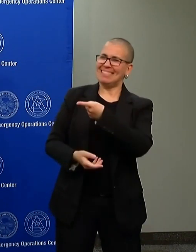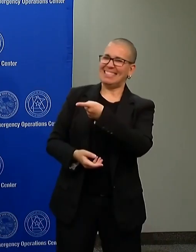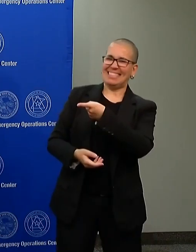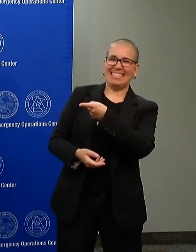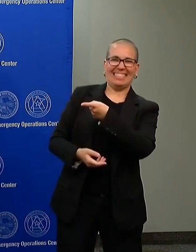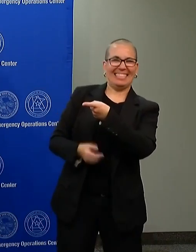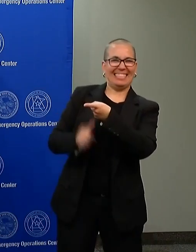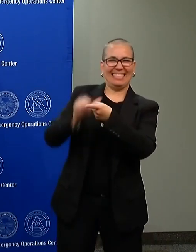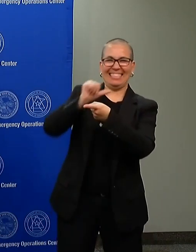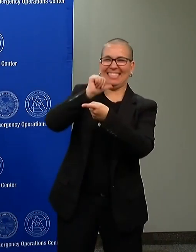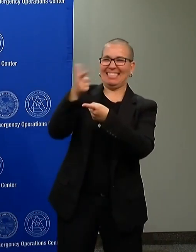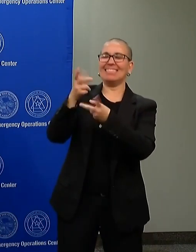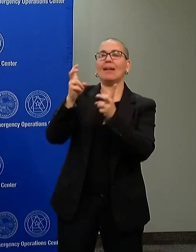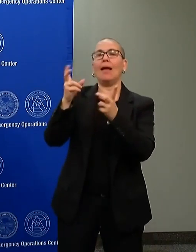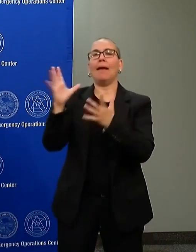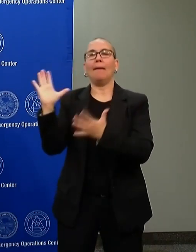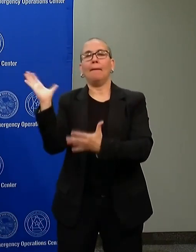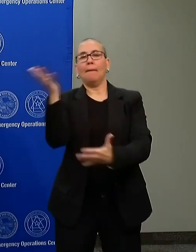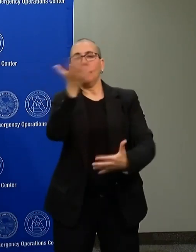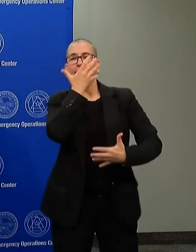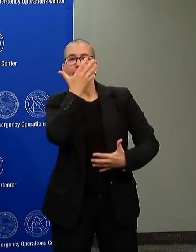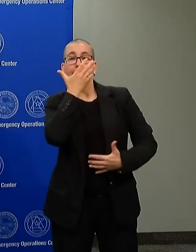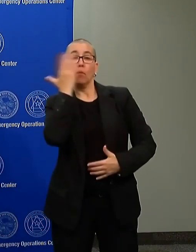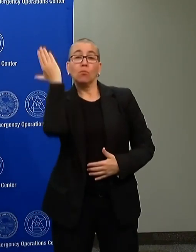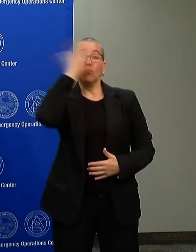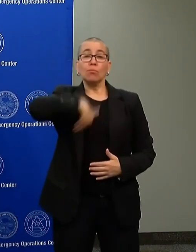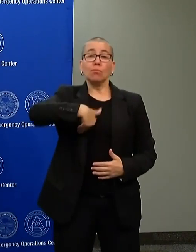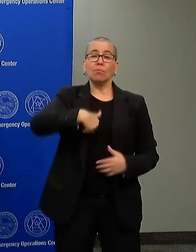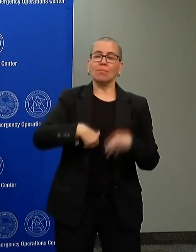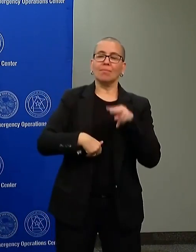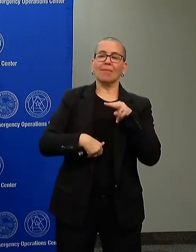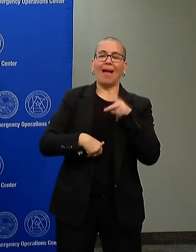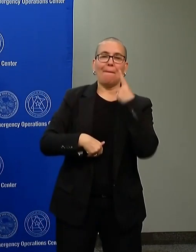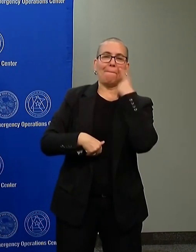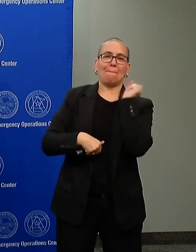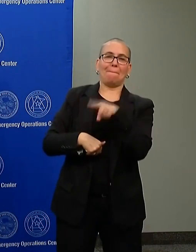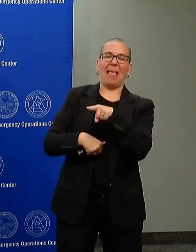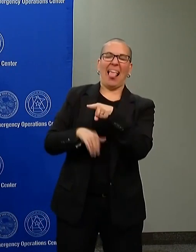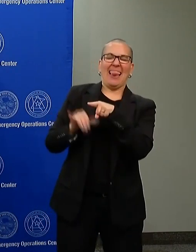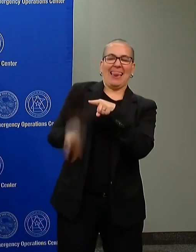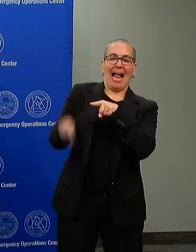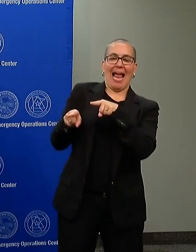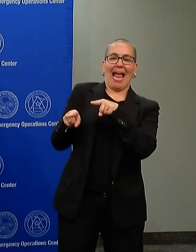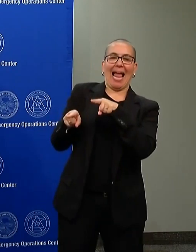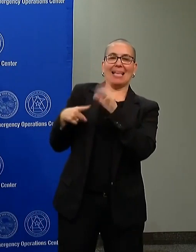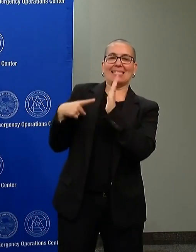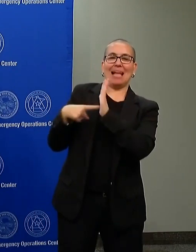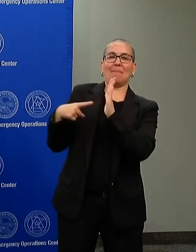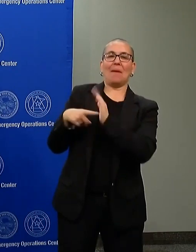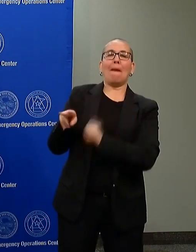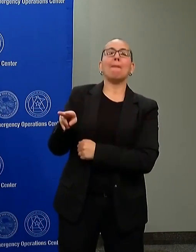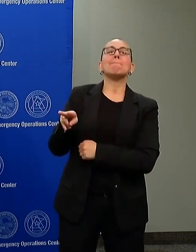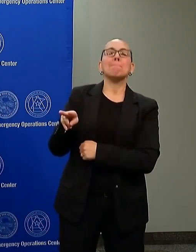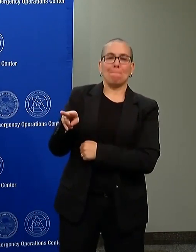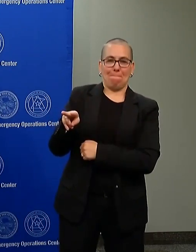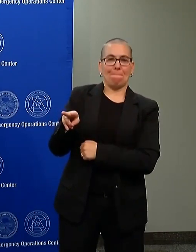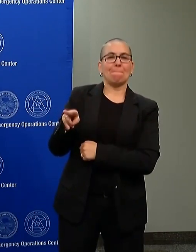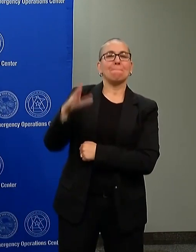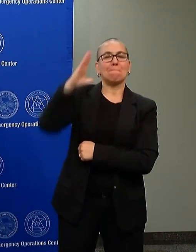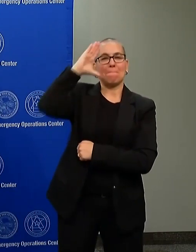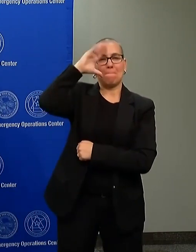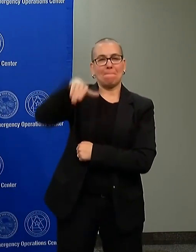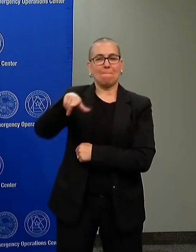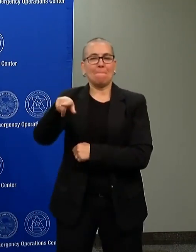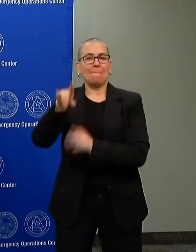change your mindset as we're changing ours and keeping that line again of the respect for peaceful protesting. It has morphed over the last